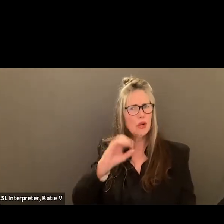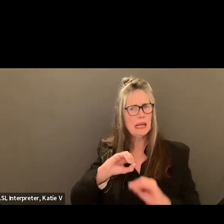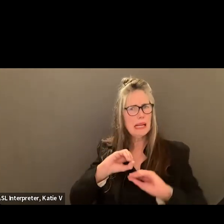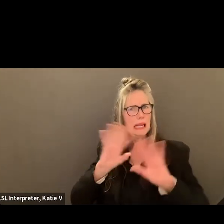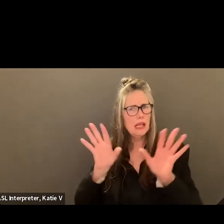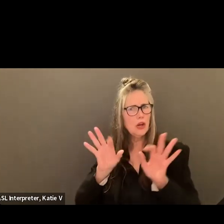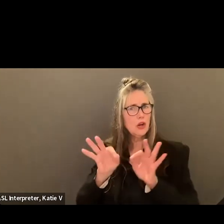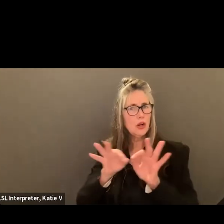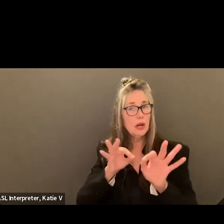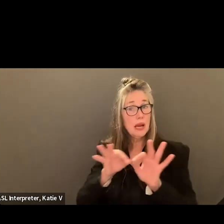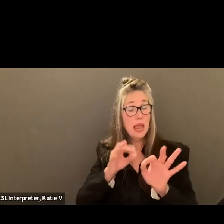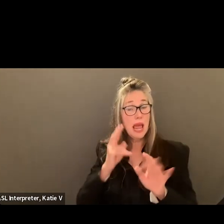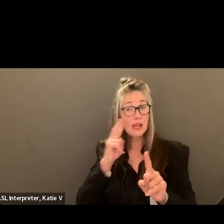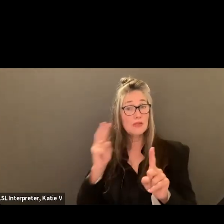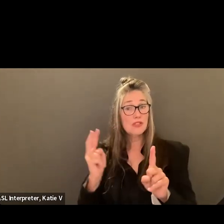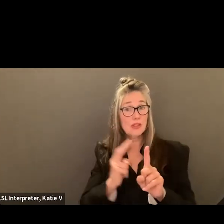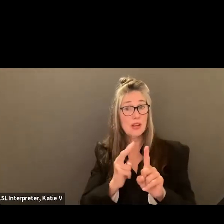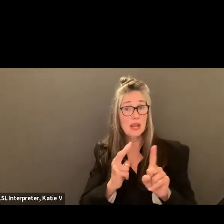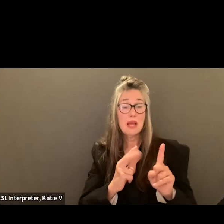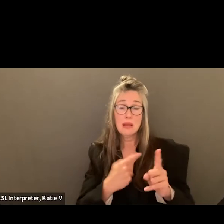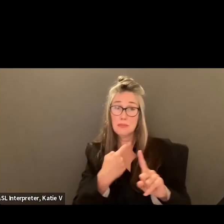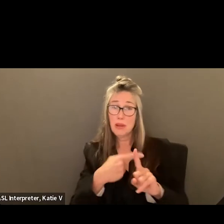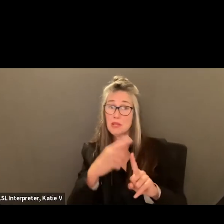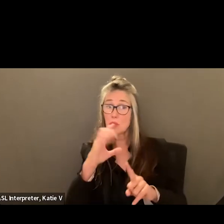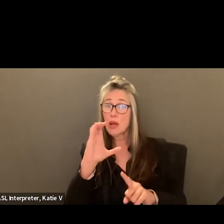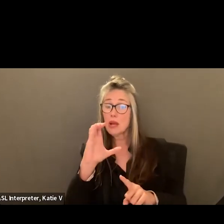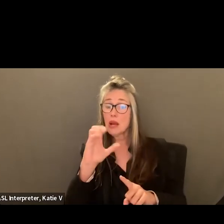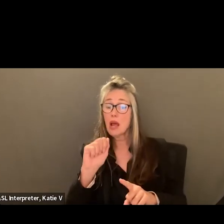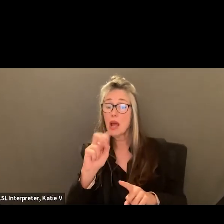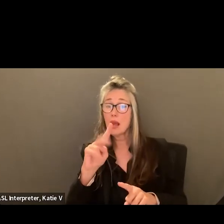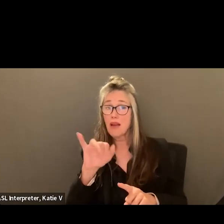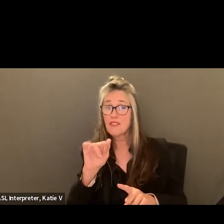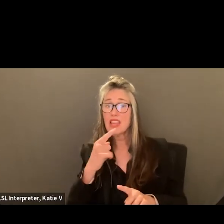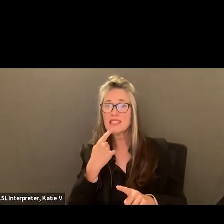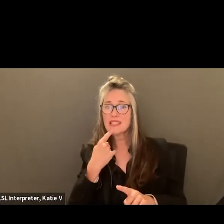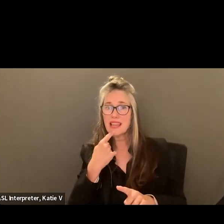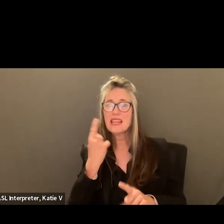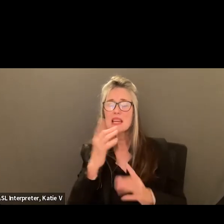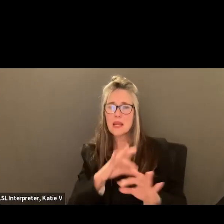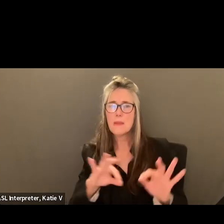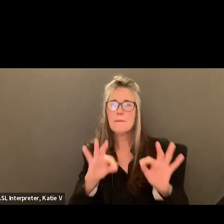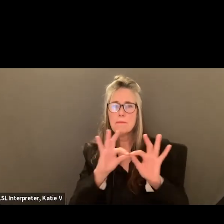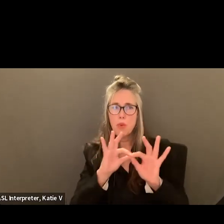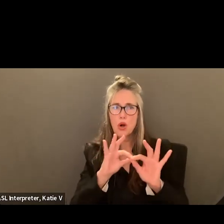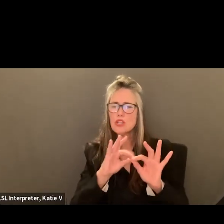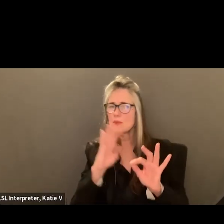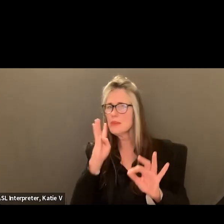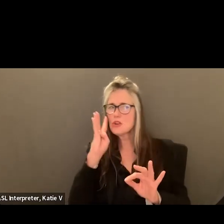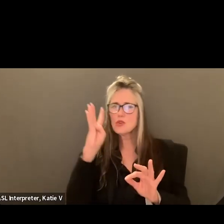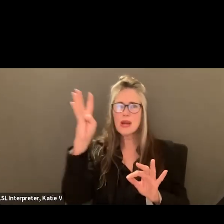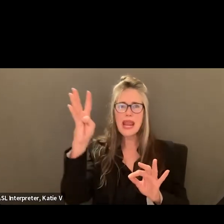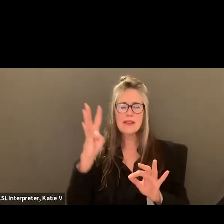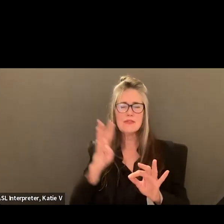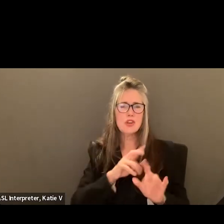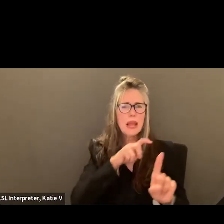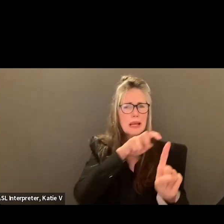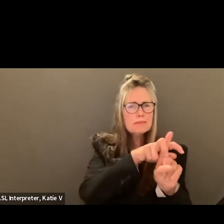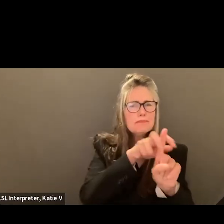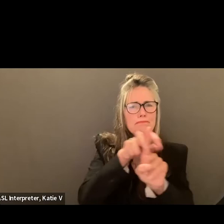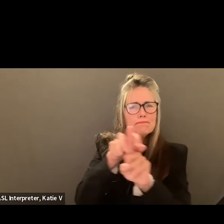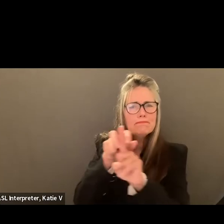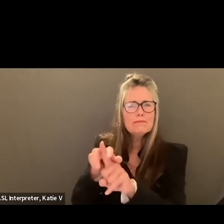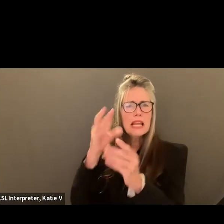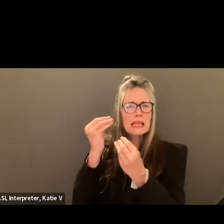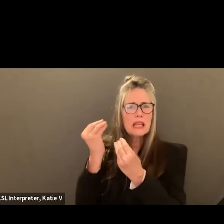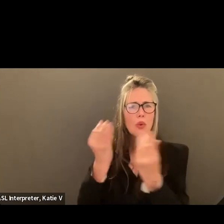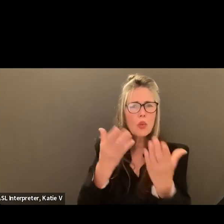and his observation, backed up by Kavya, that, you know, that can be conveyed. And I'm sure it will be just to be as creative as possible to get the word